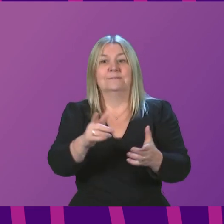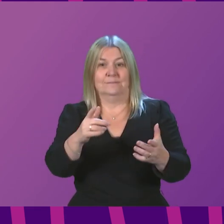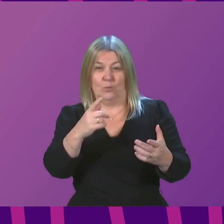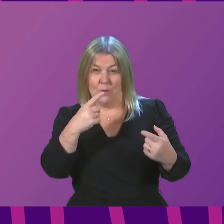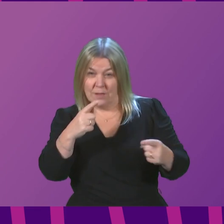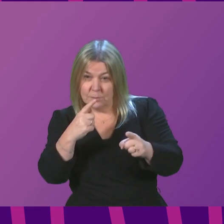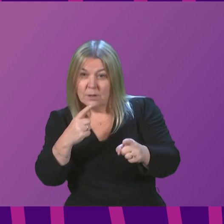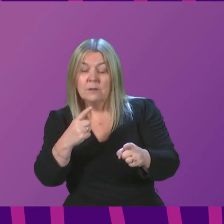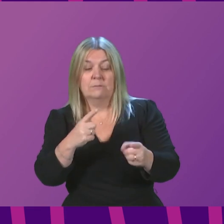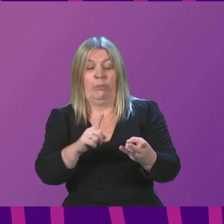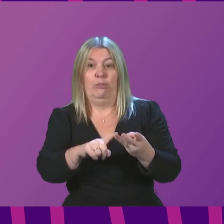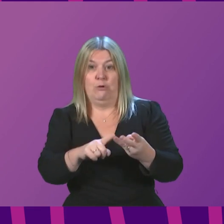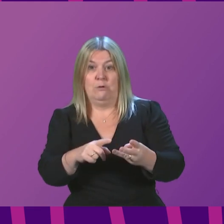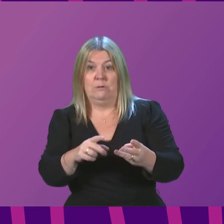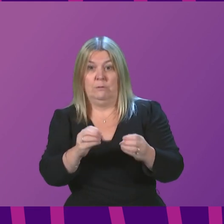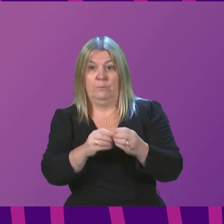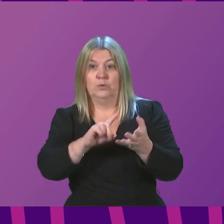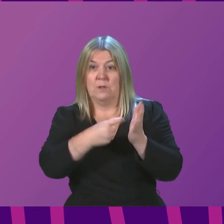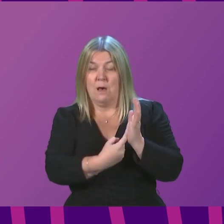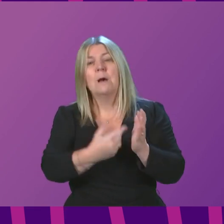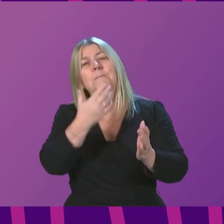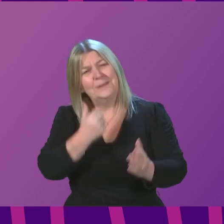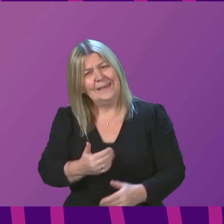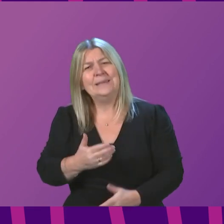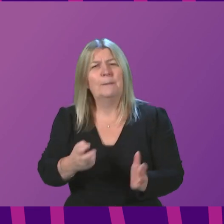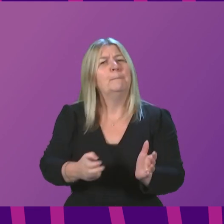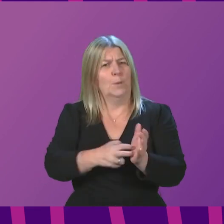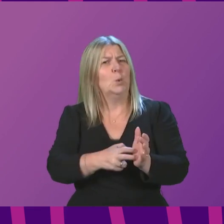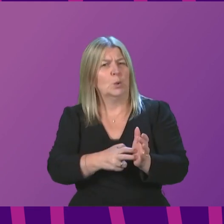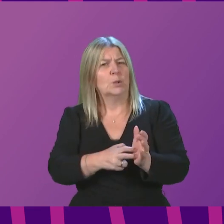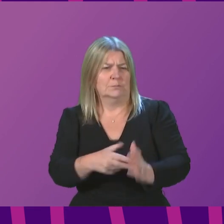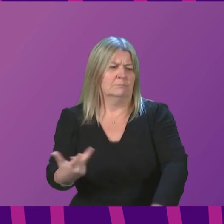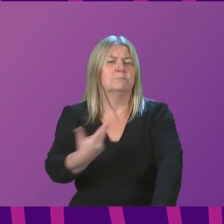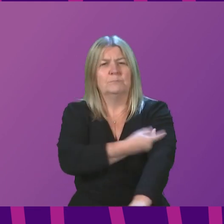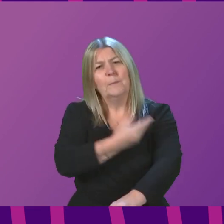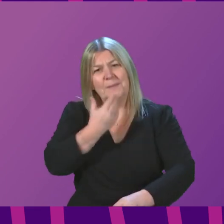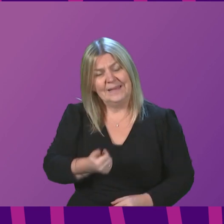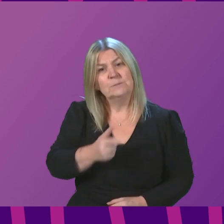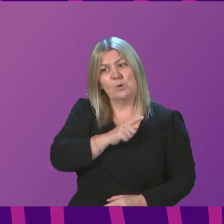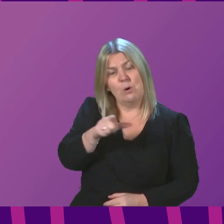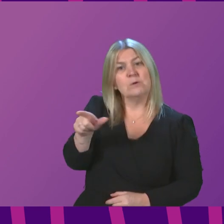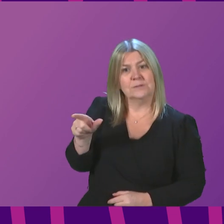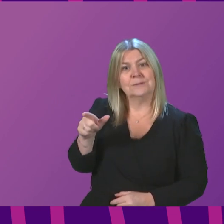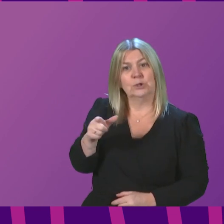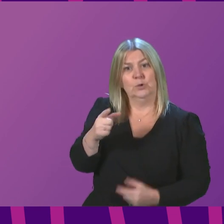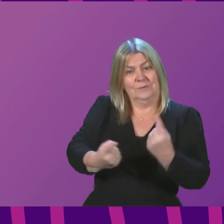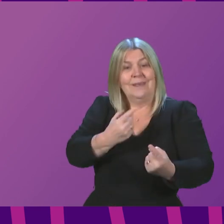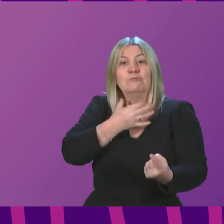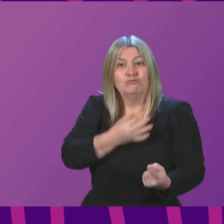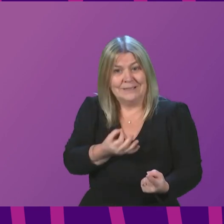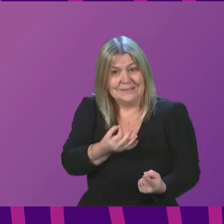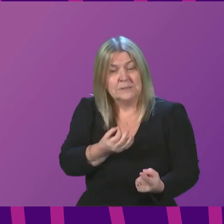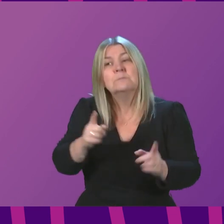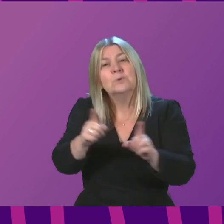do it now. Not only is your failure to do so putting yourself at risk, you are denying the country